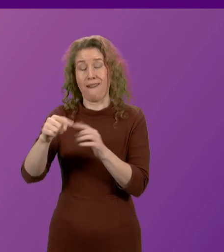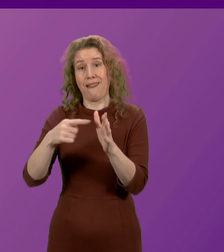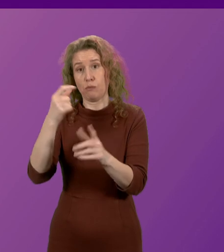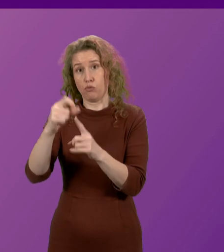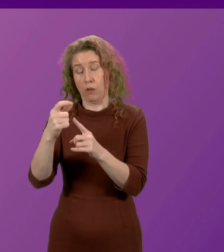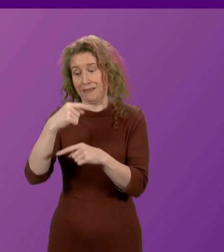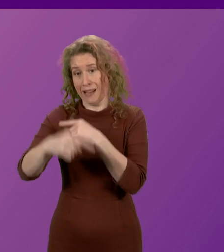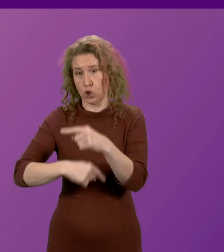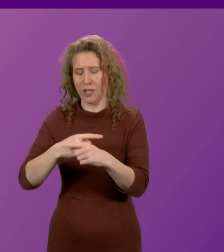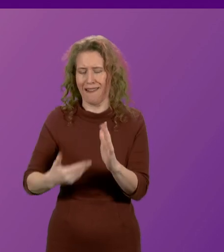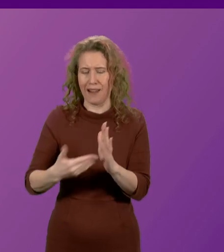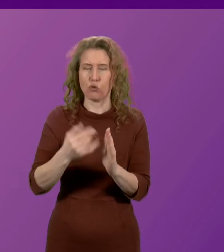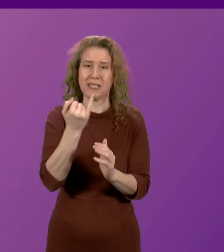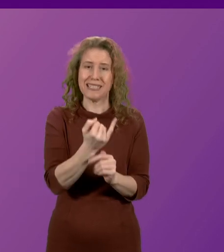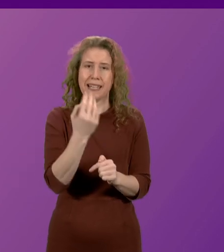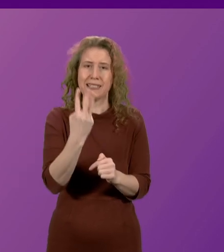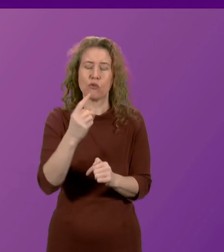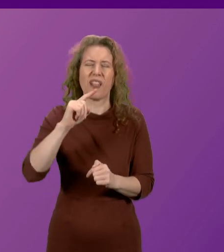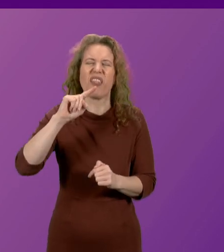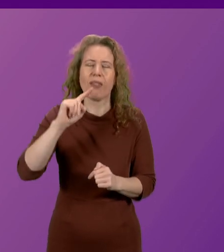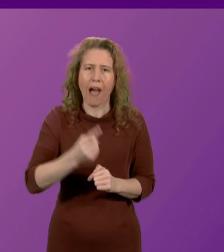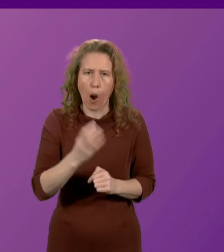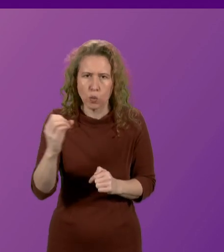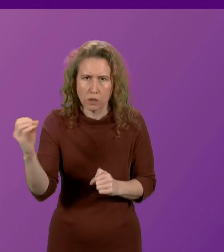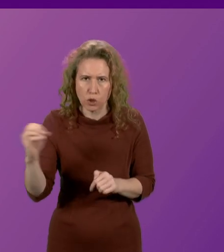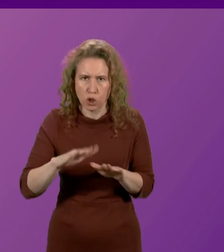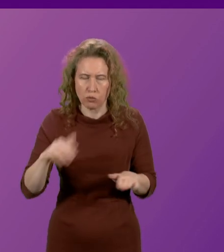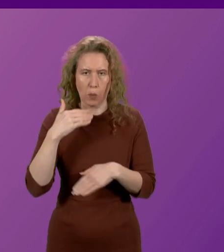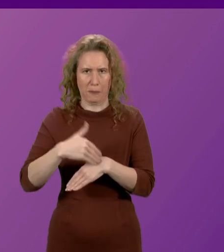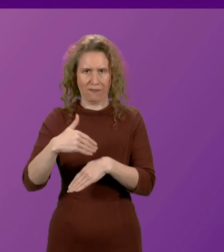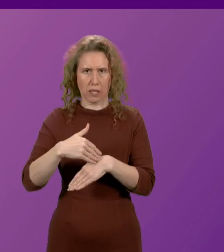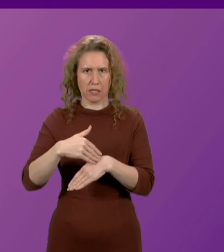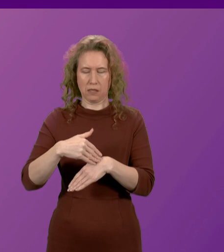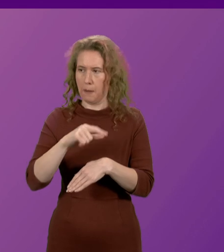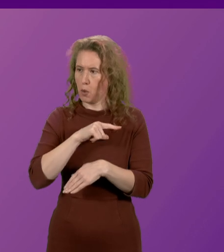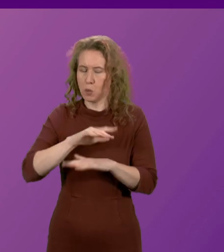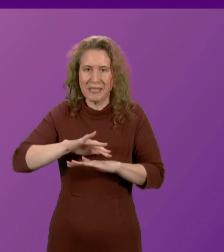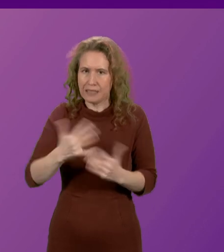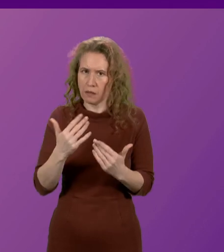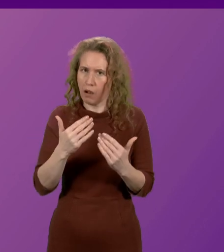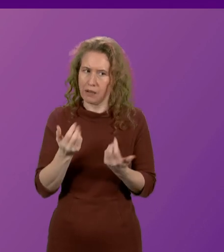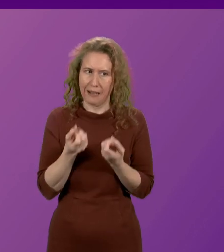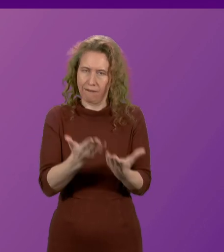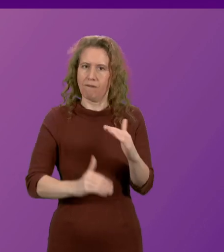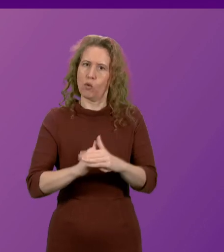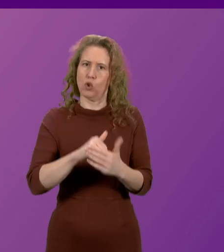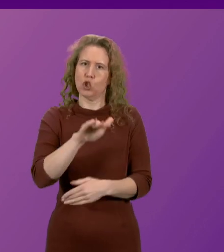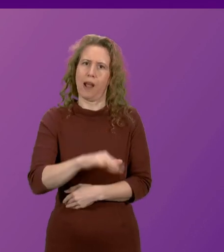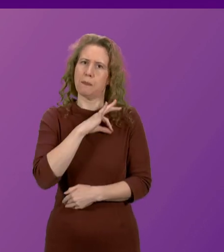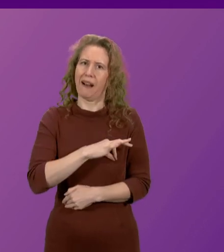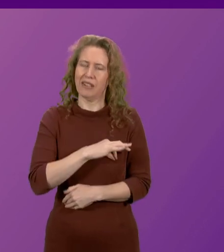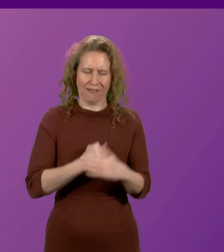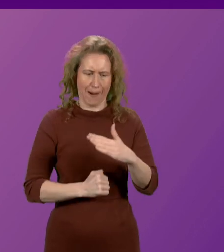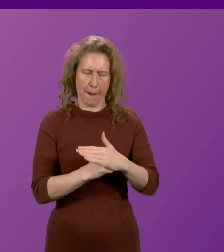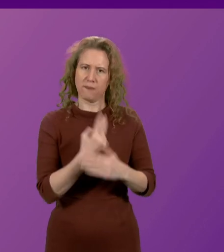additional 63,000 children will be affected by the failure to lift the two-child cap.